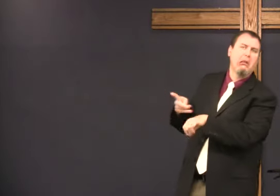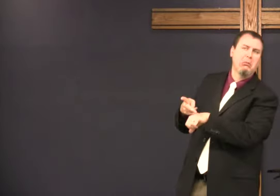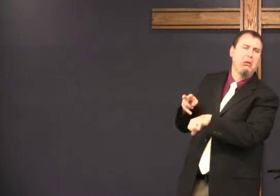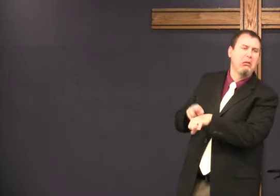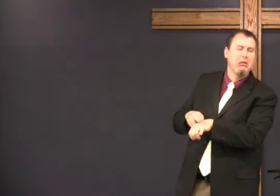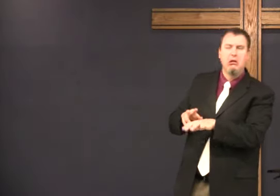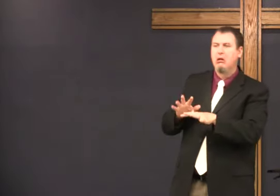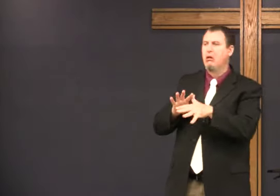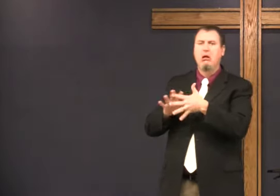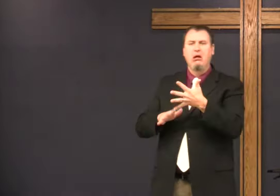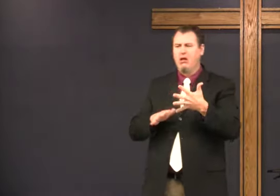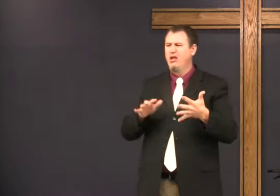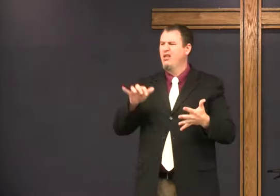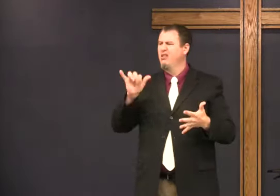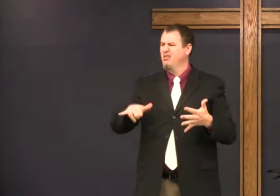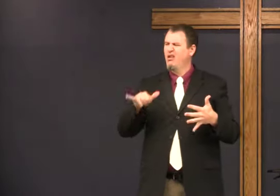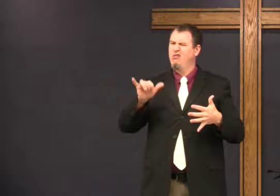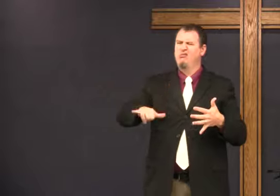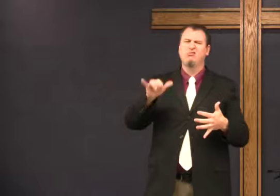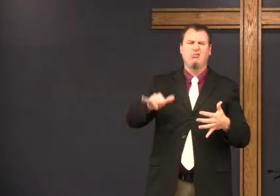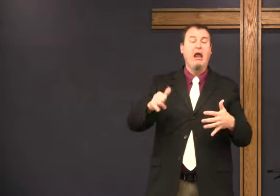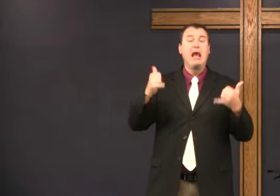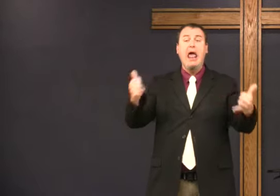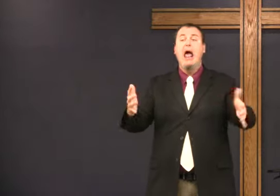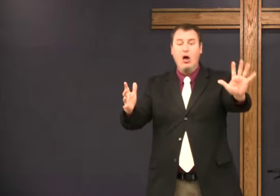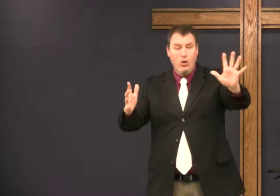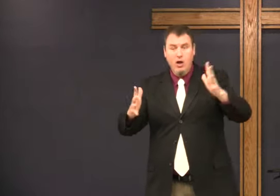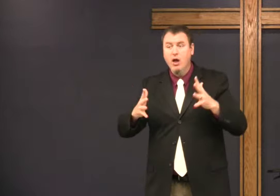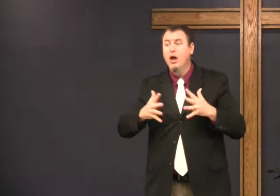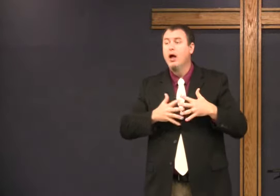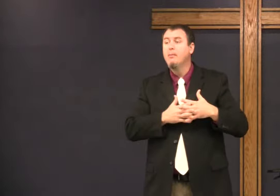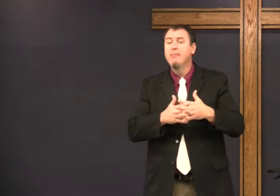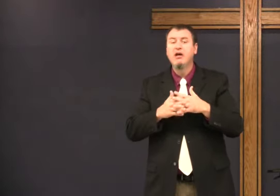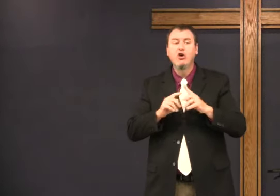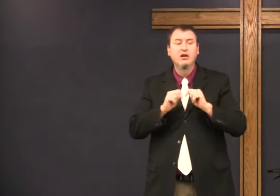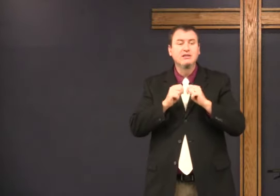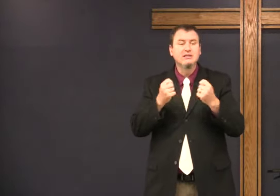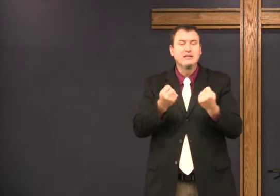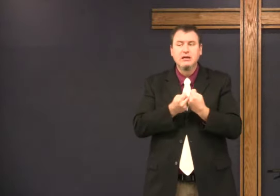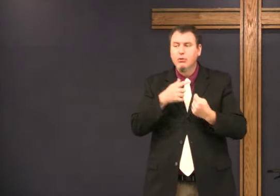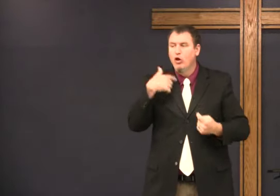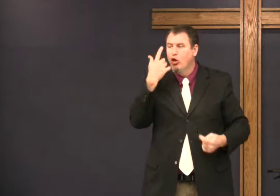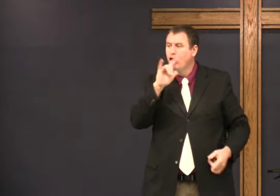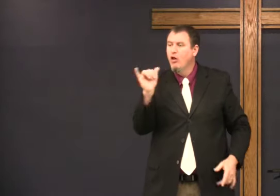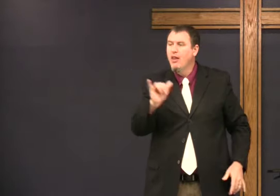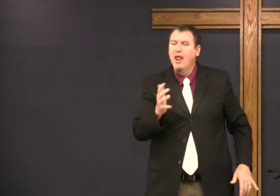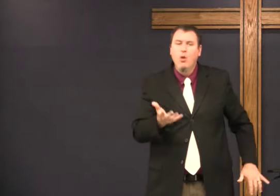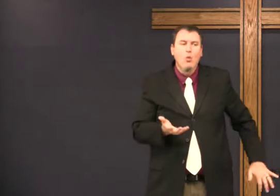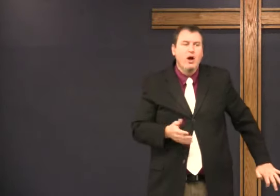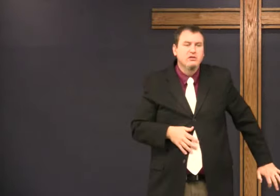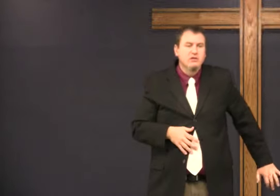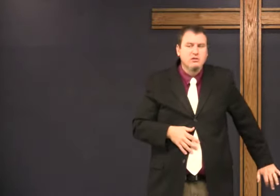other. Mexicans hate Puerto Ricans, Puerto Ricans hate Mexicans. What does the...